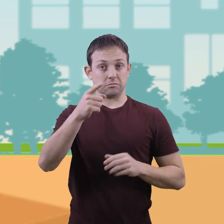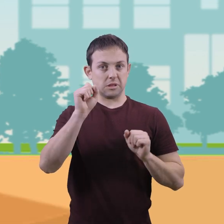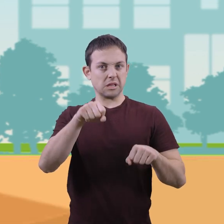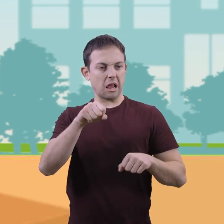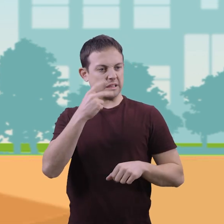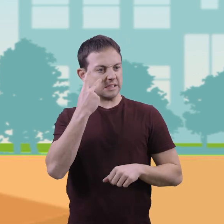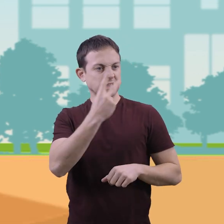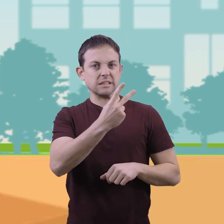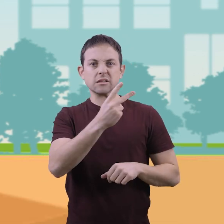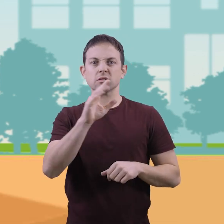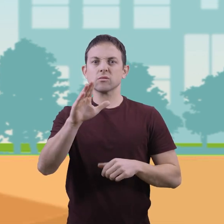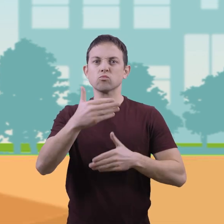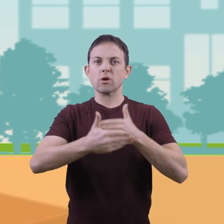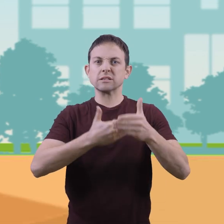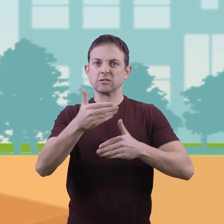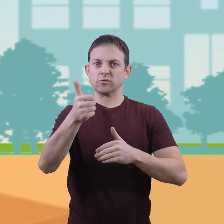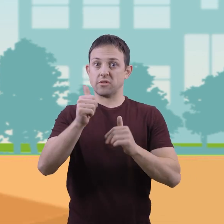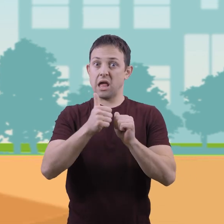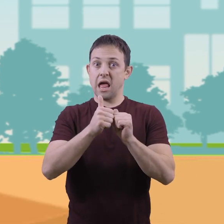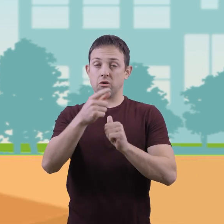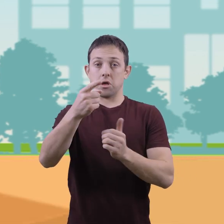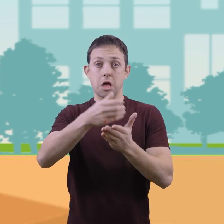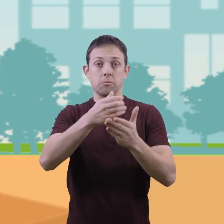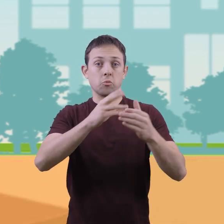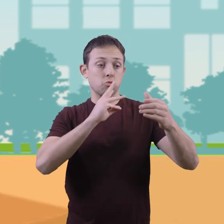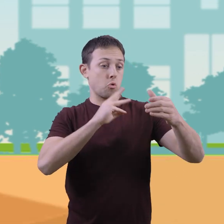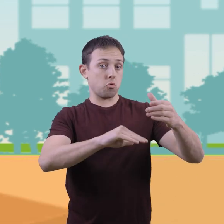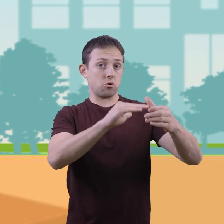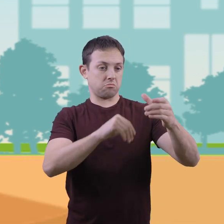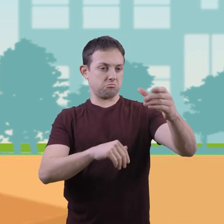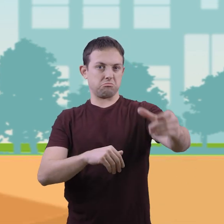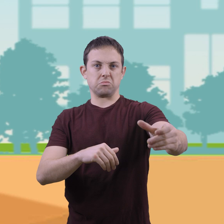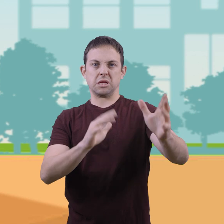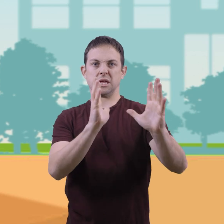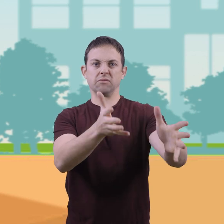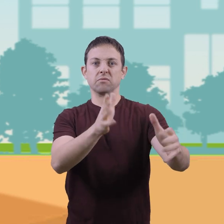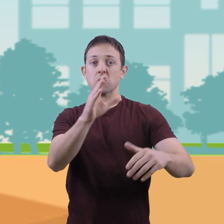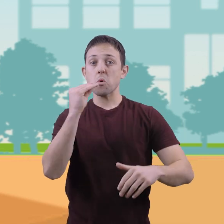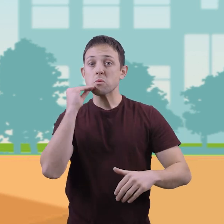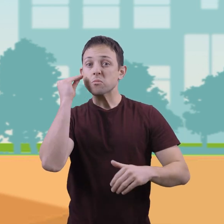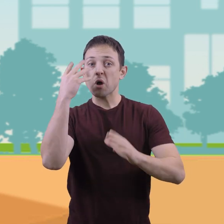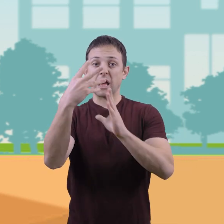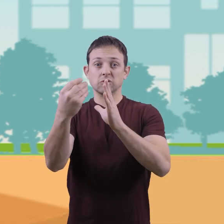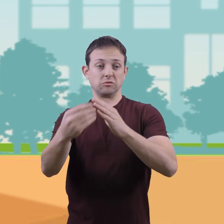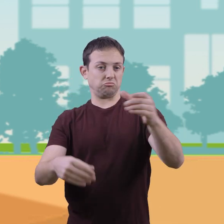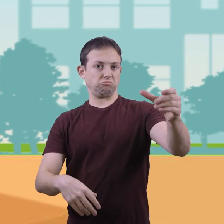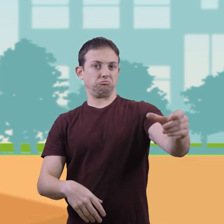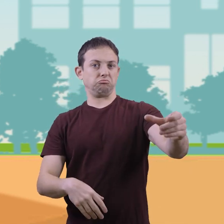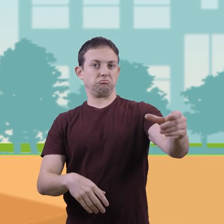this process for yourself if you leave an open container of water in your home or outside.